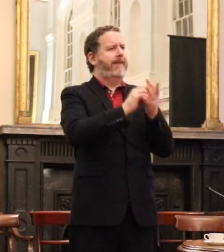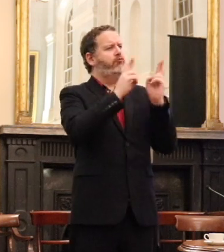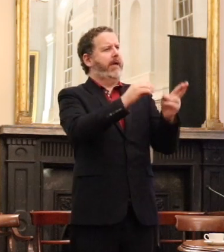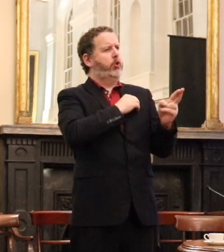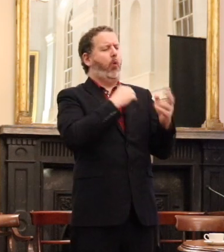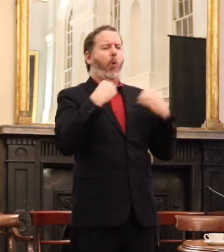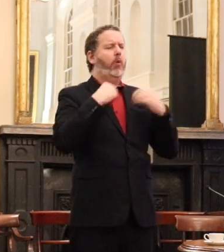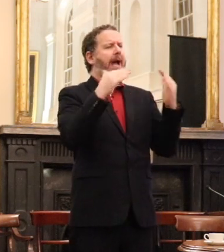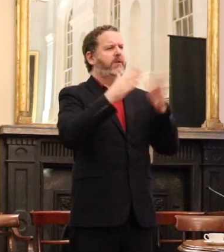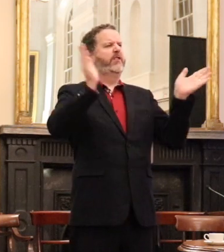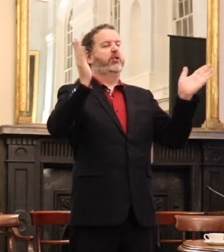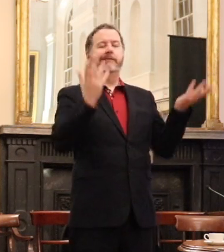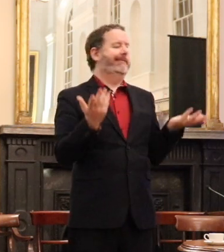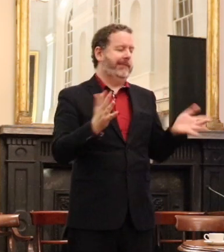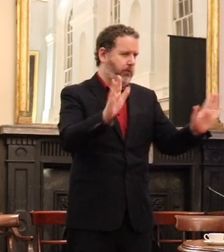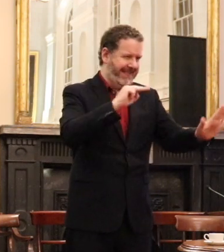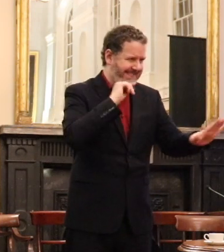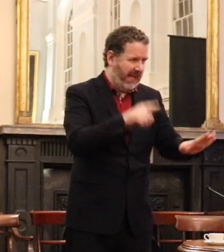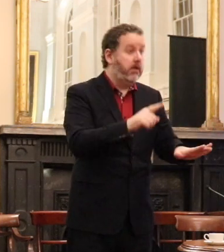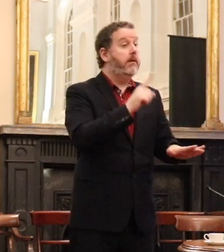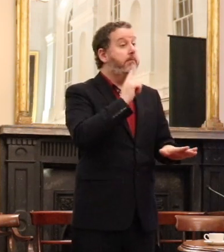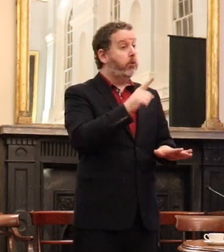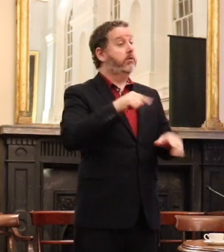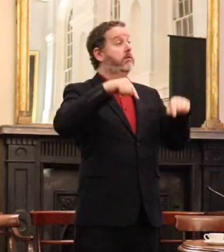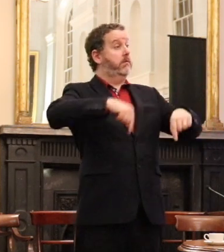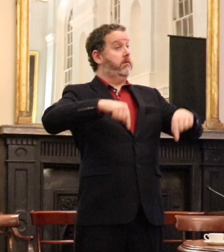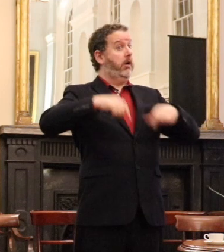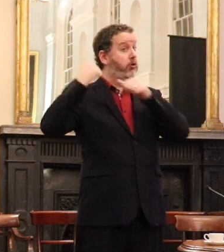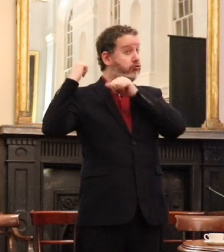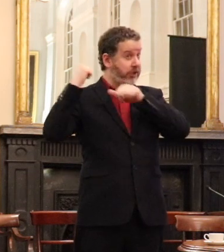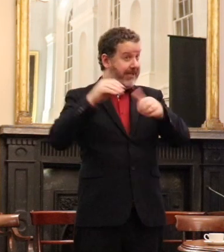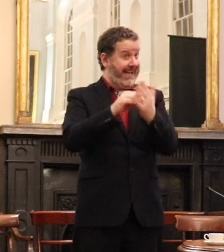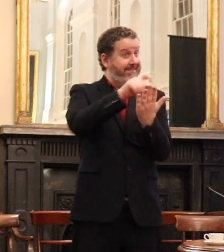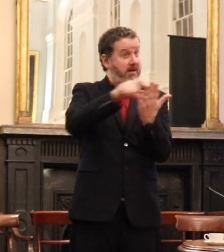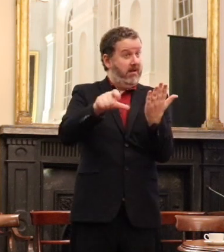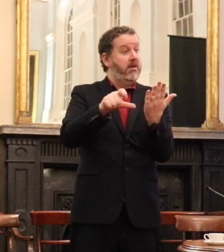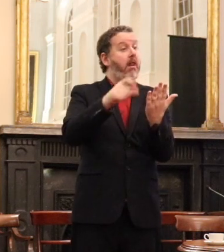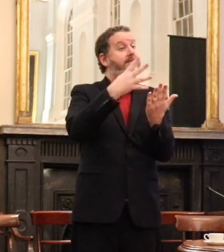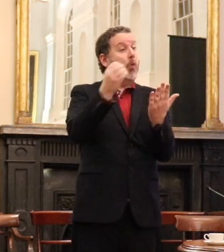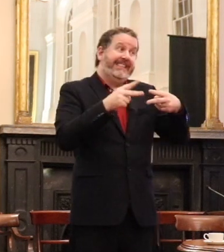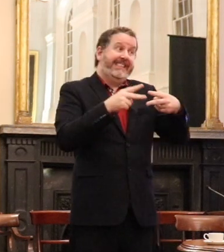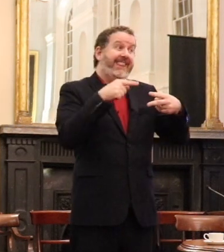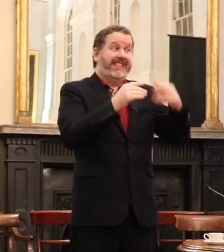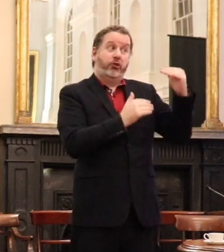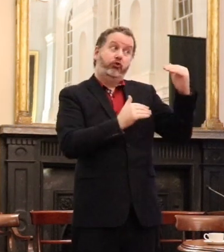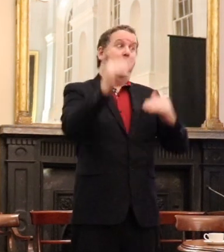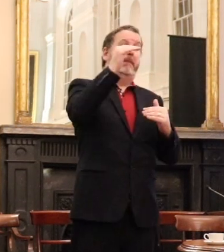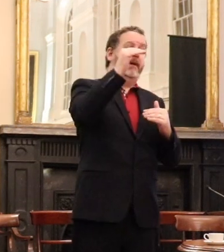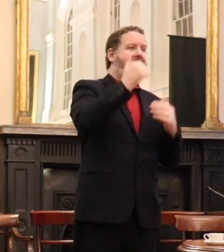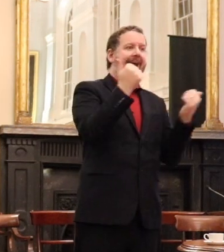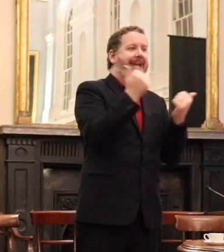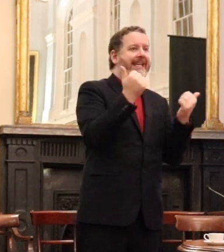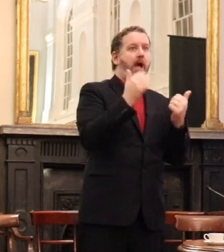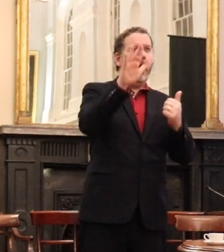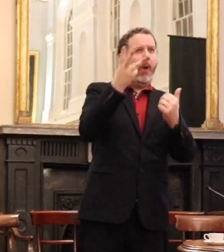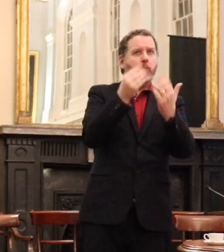person who wants to move in the state. But what we have had initially is the article 4 to deal